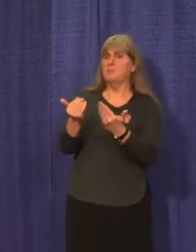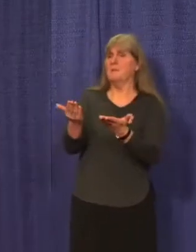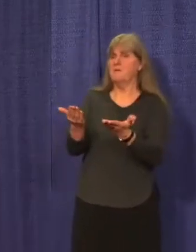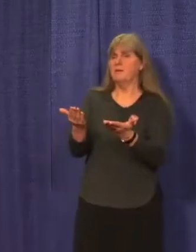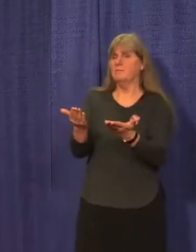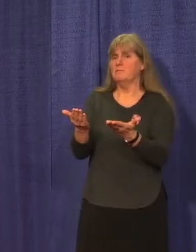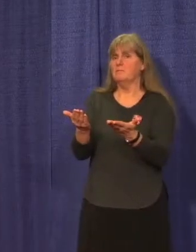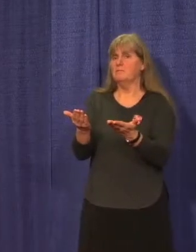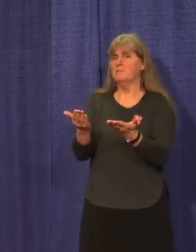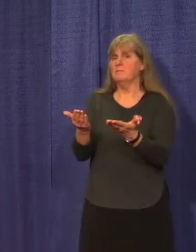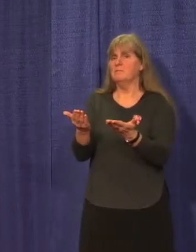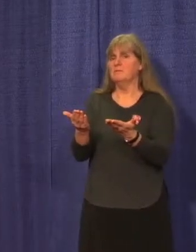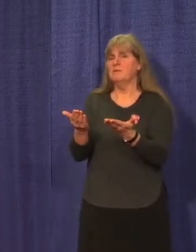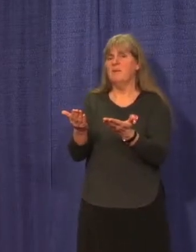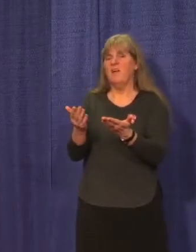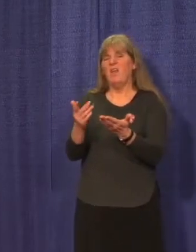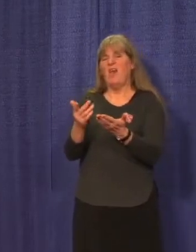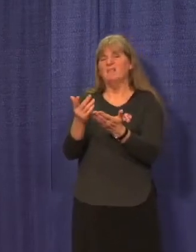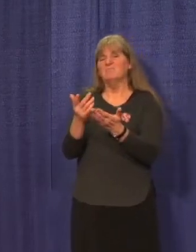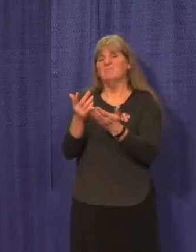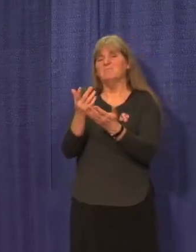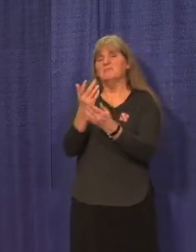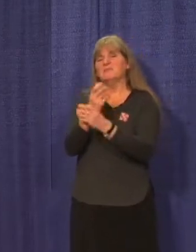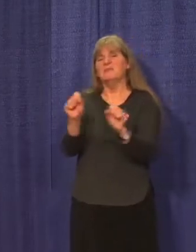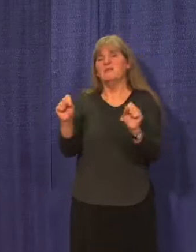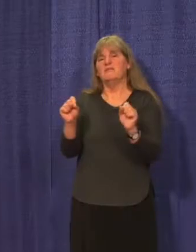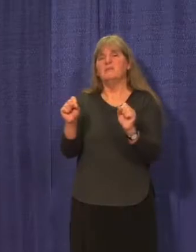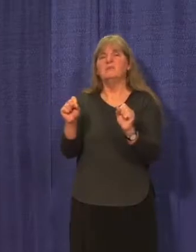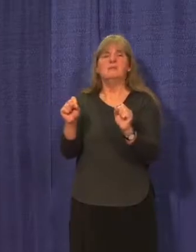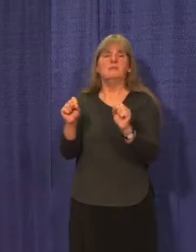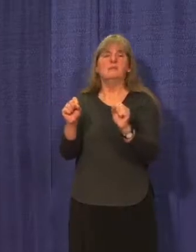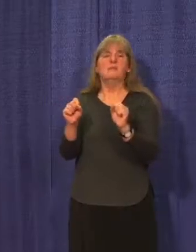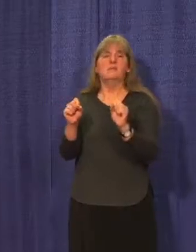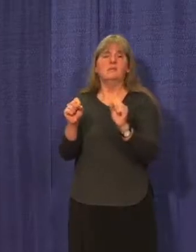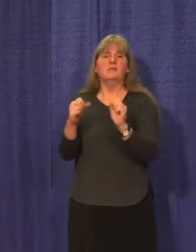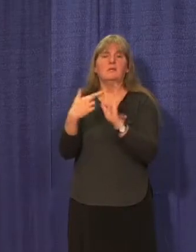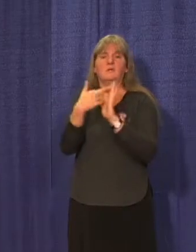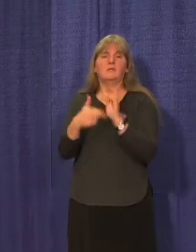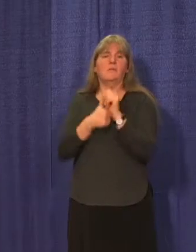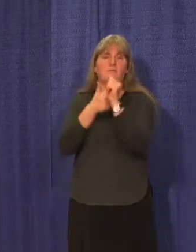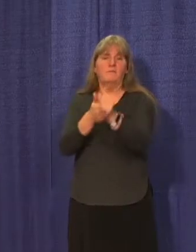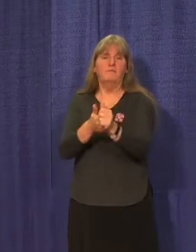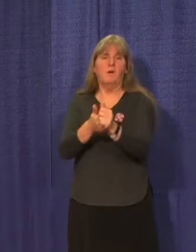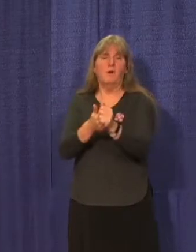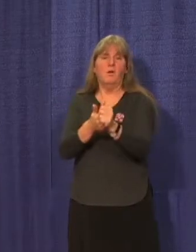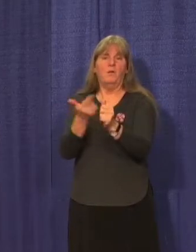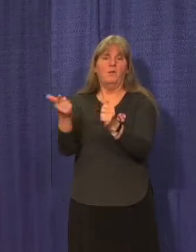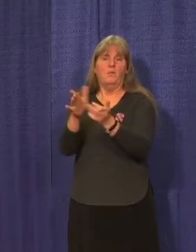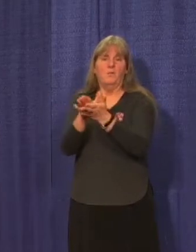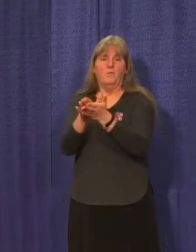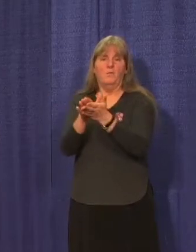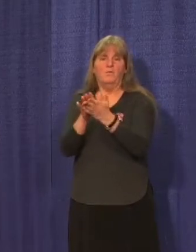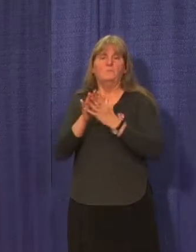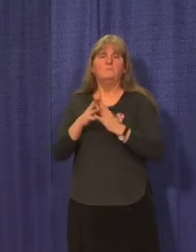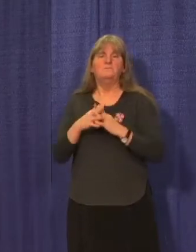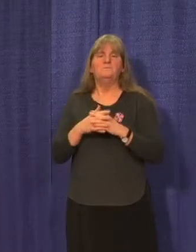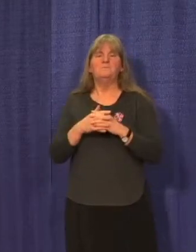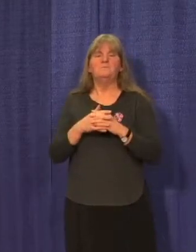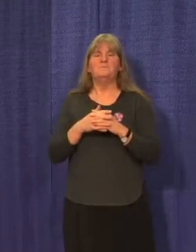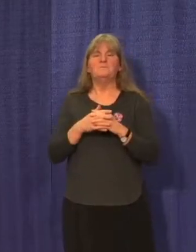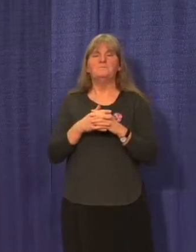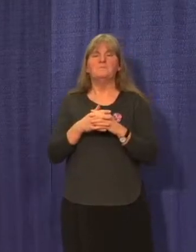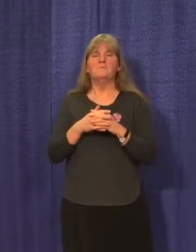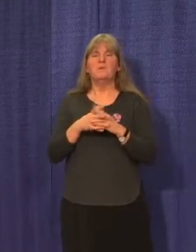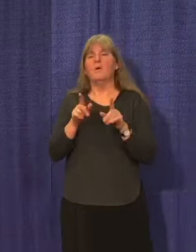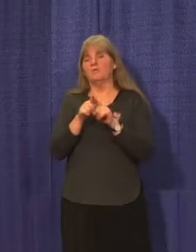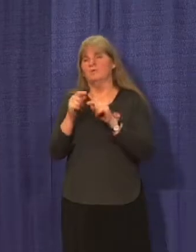clearly a safety precaution, part of our health and safety measures available at schools to students and